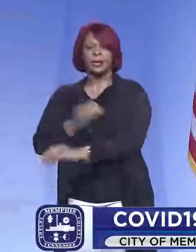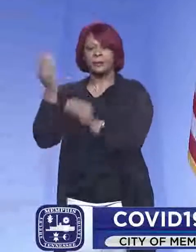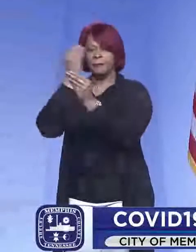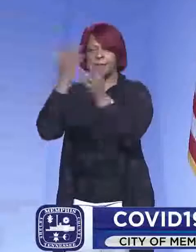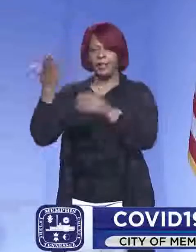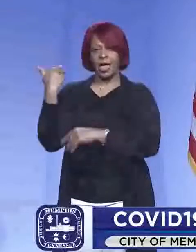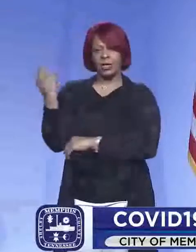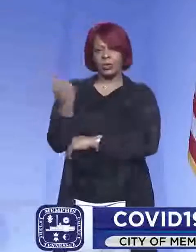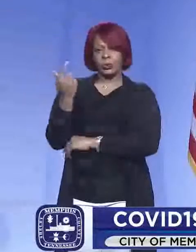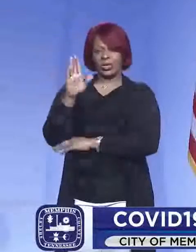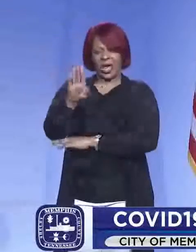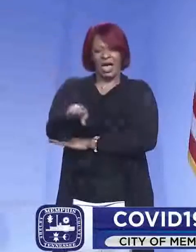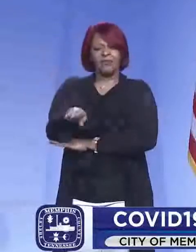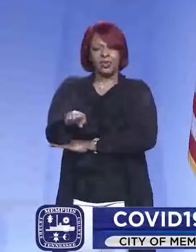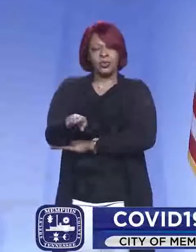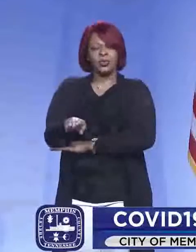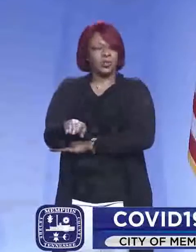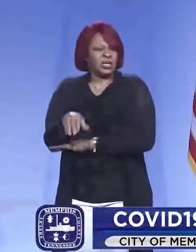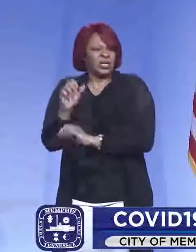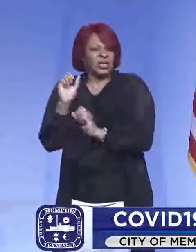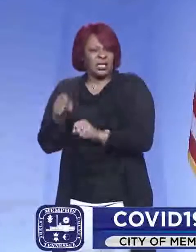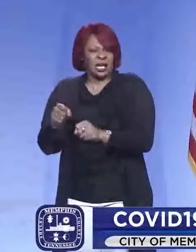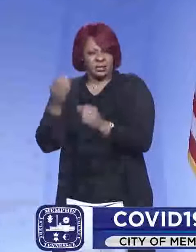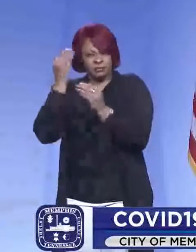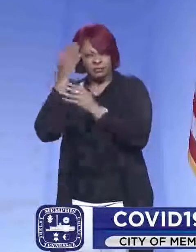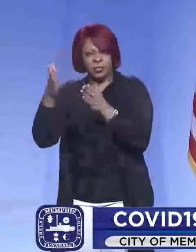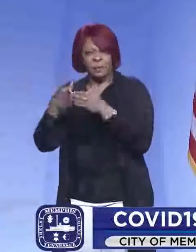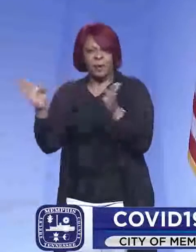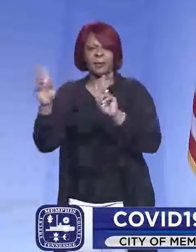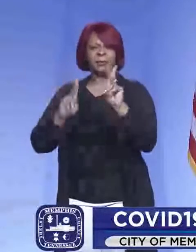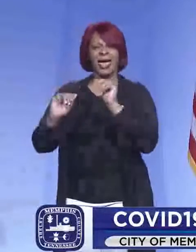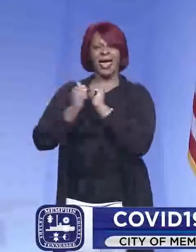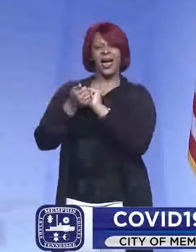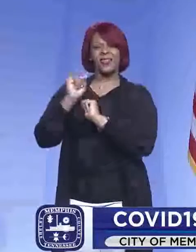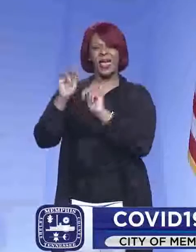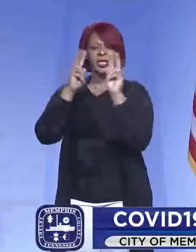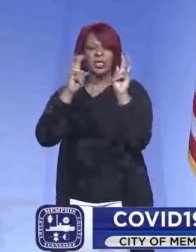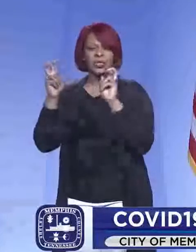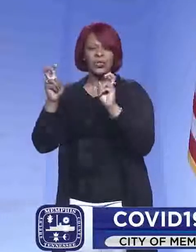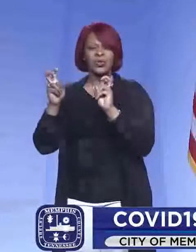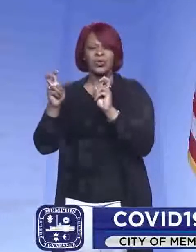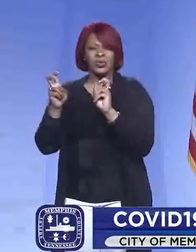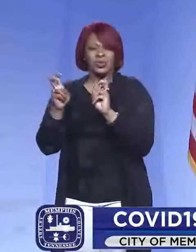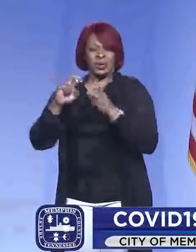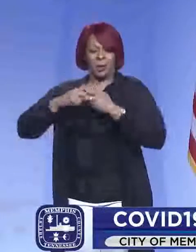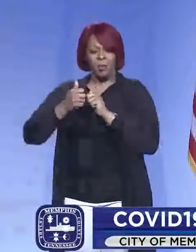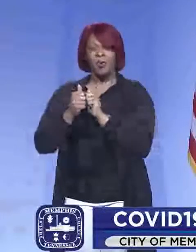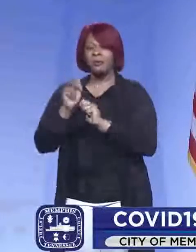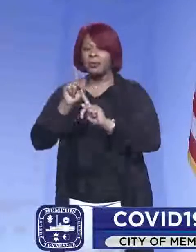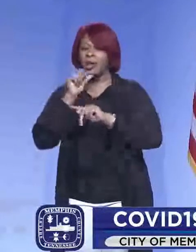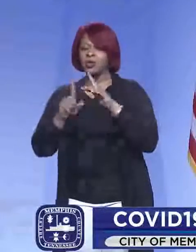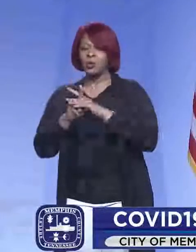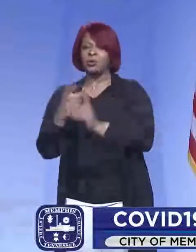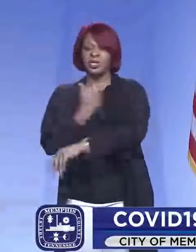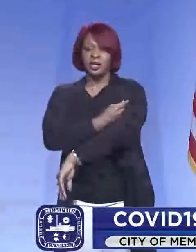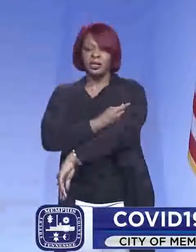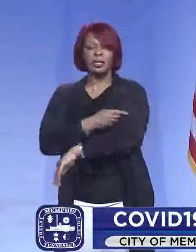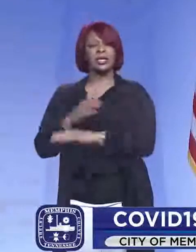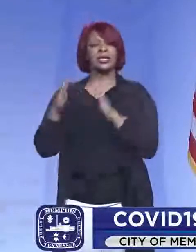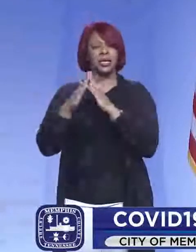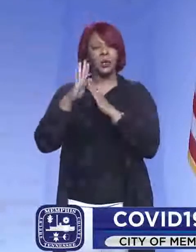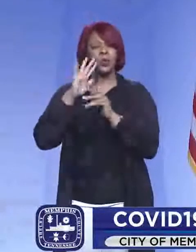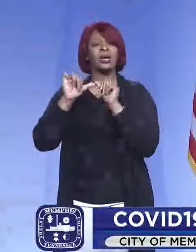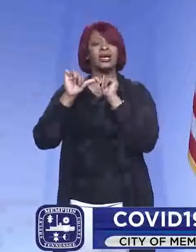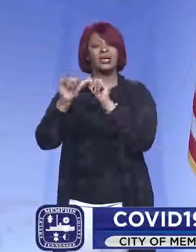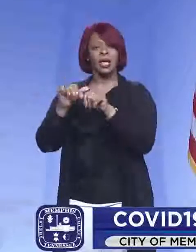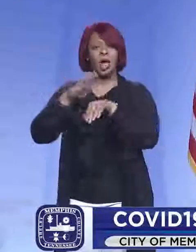late in the afternoon. Could you talk to the public about kind of the issue of no shows and, um, will the city continue to